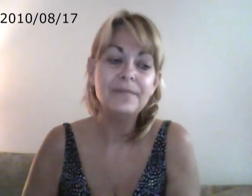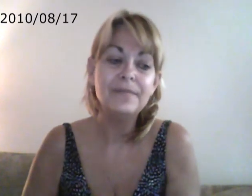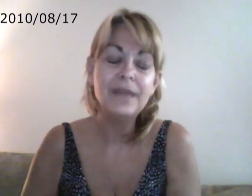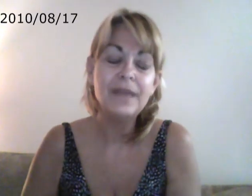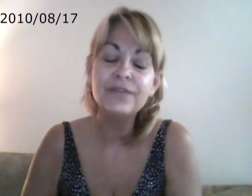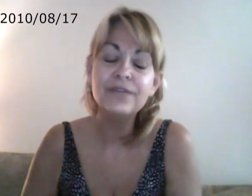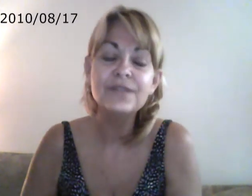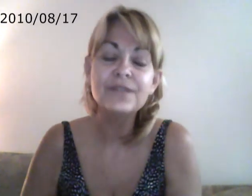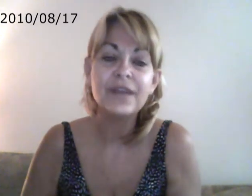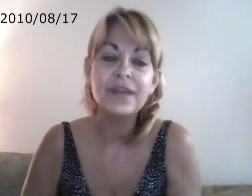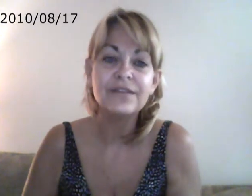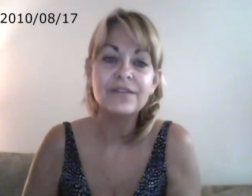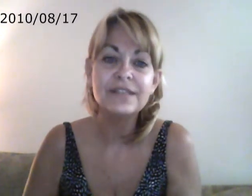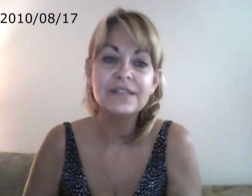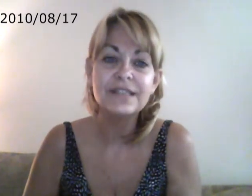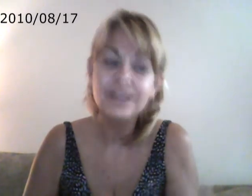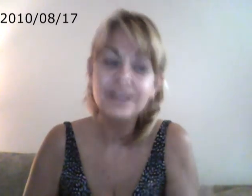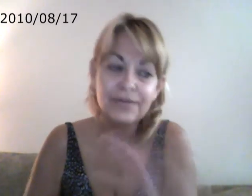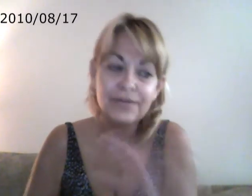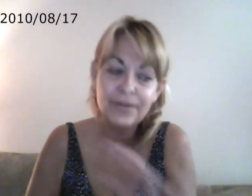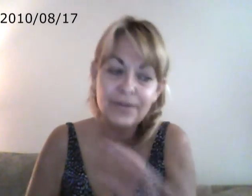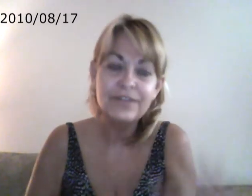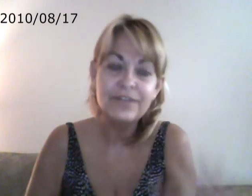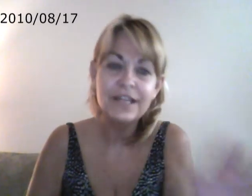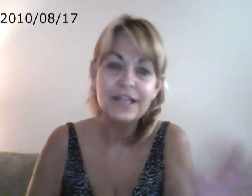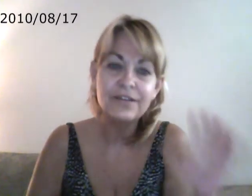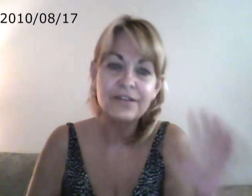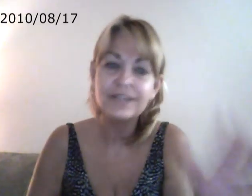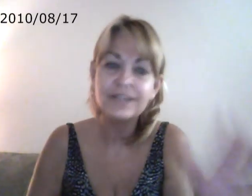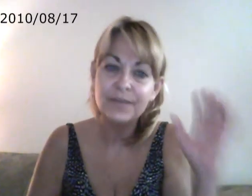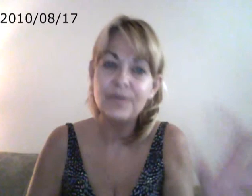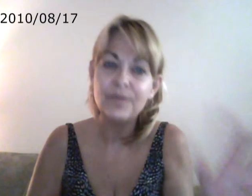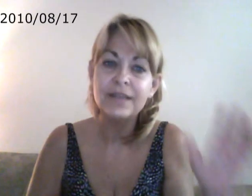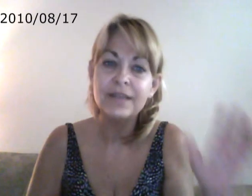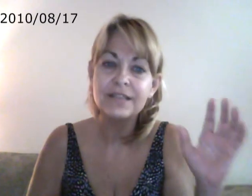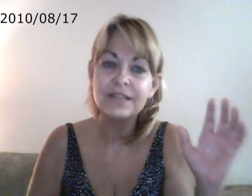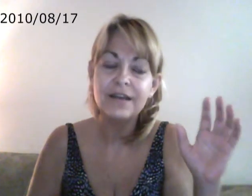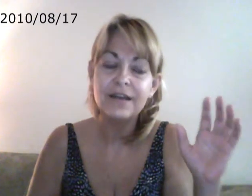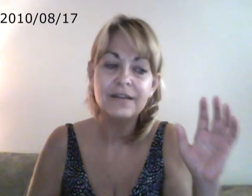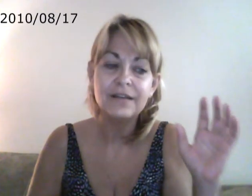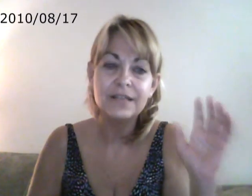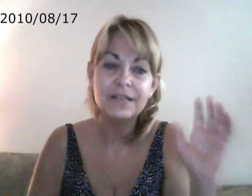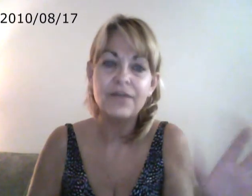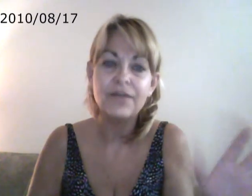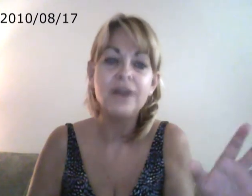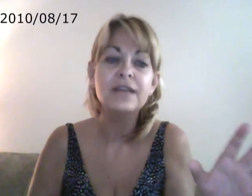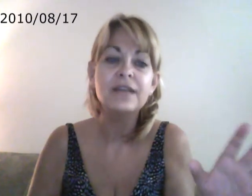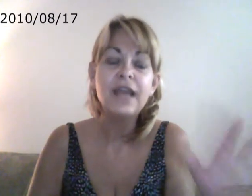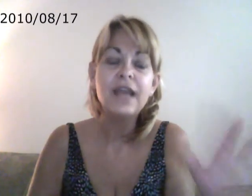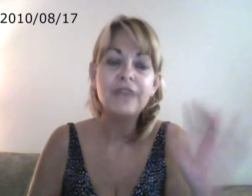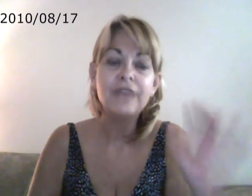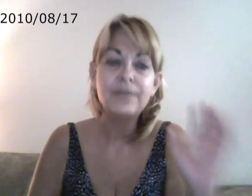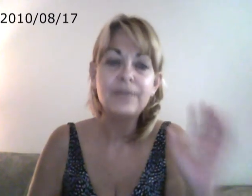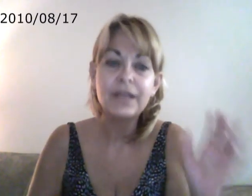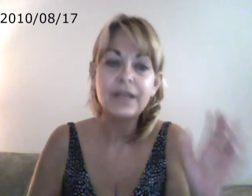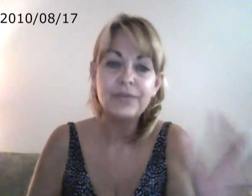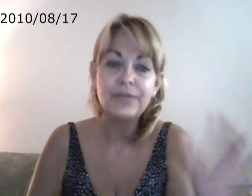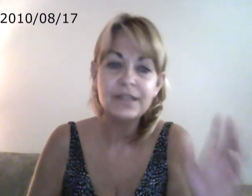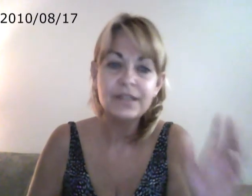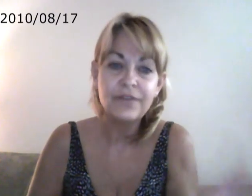And there is a way. There is, you know, if you understand autism and what makes a savant, everybody could be a savant